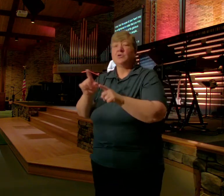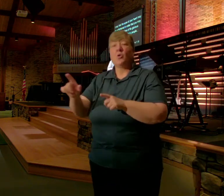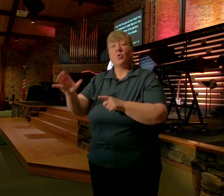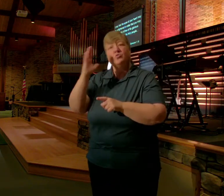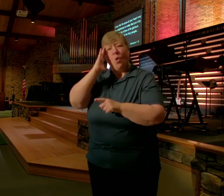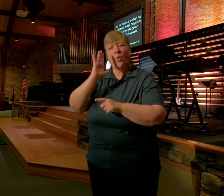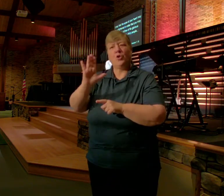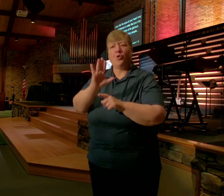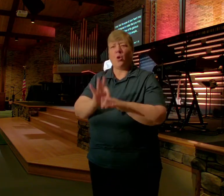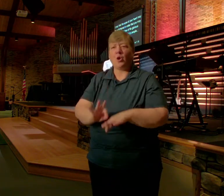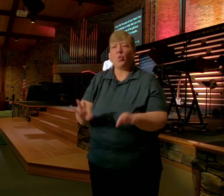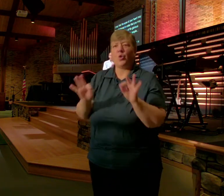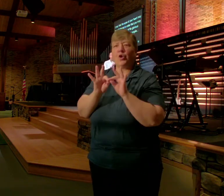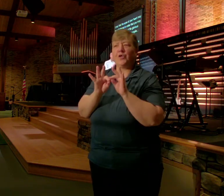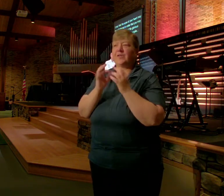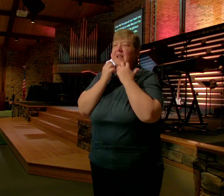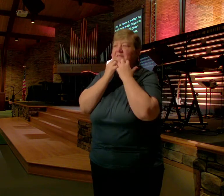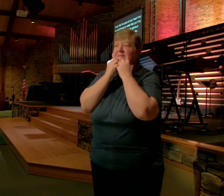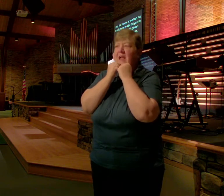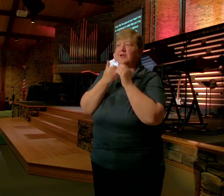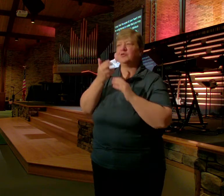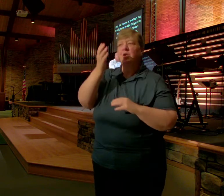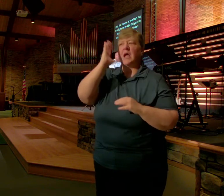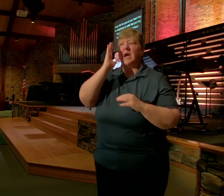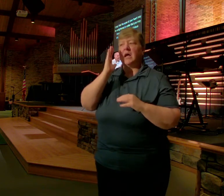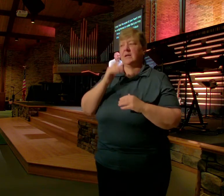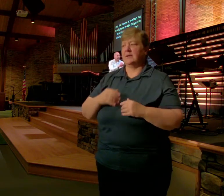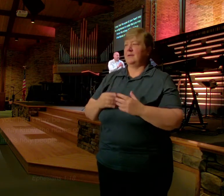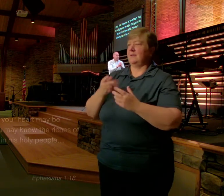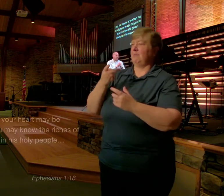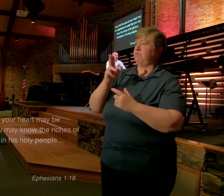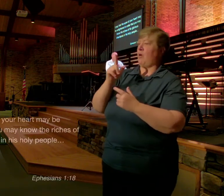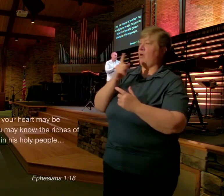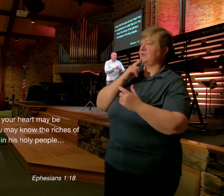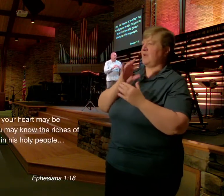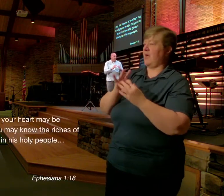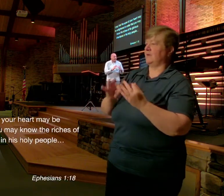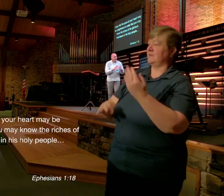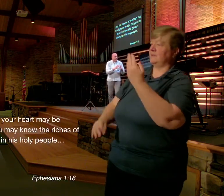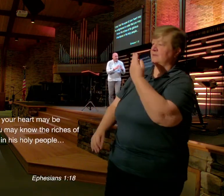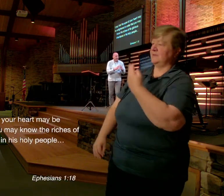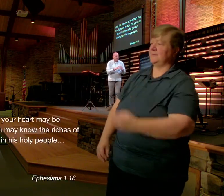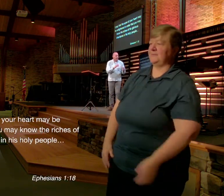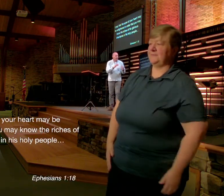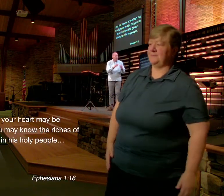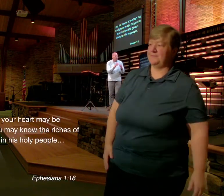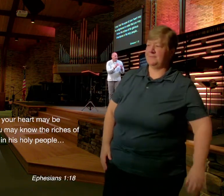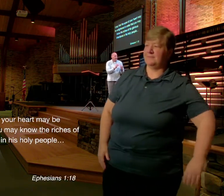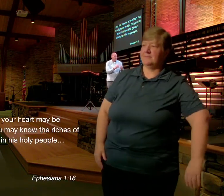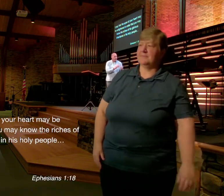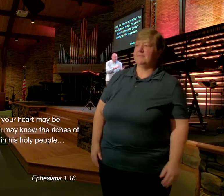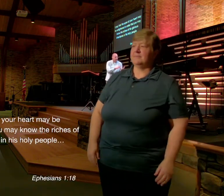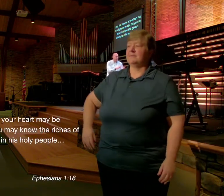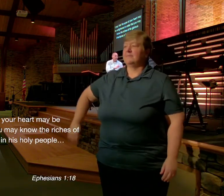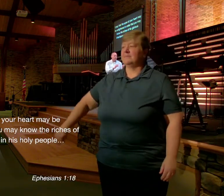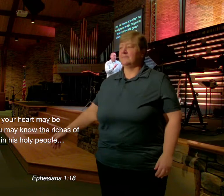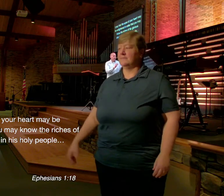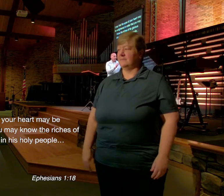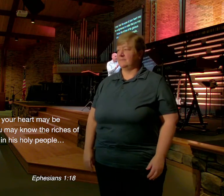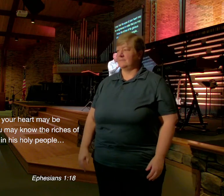You might Not see This right Away But it's There Paul says I pray That the Eyes of Your heart May be Enlightened In order That you May